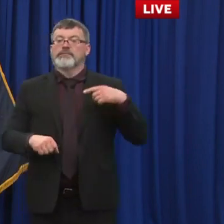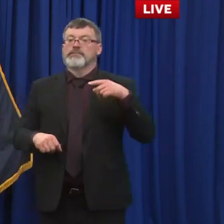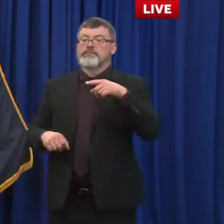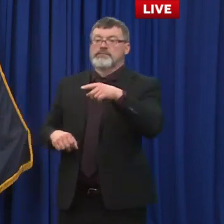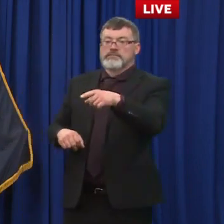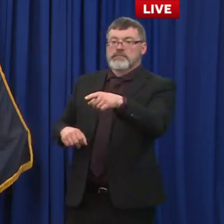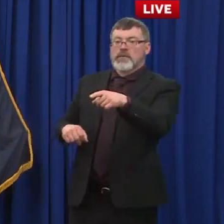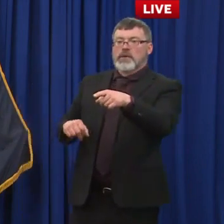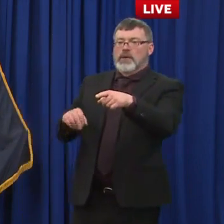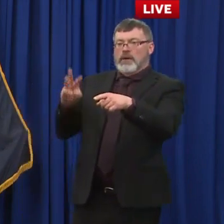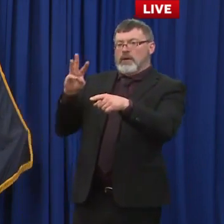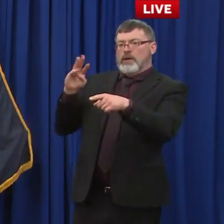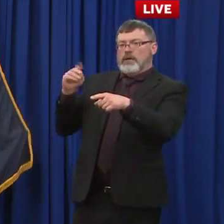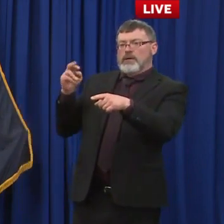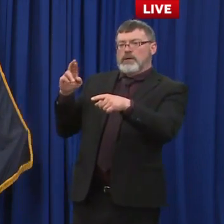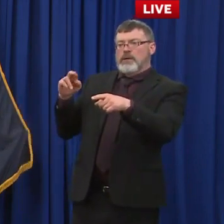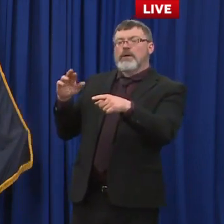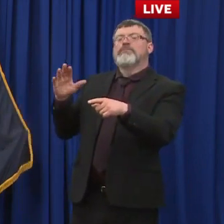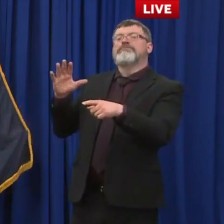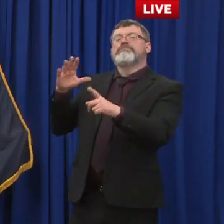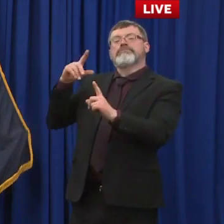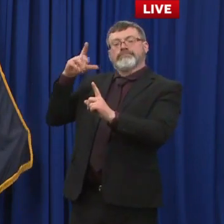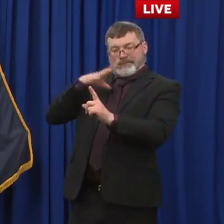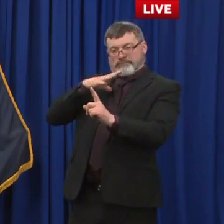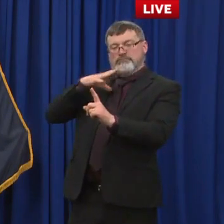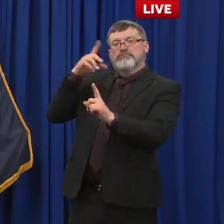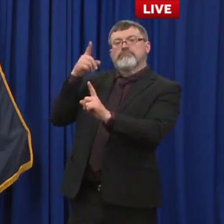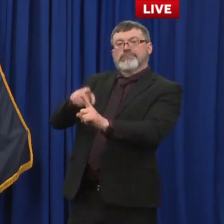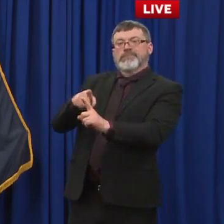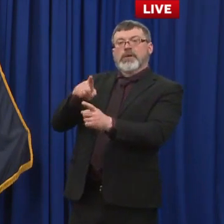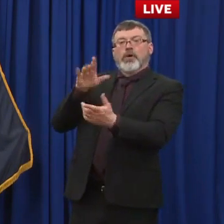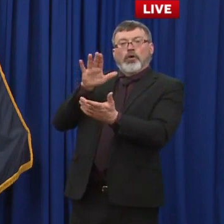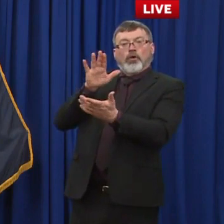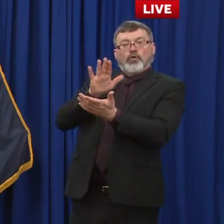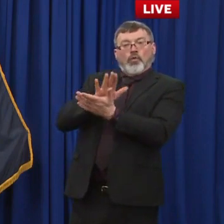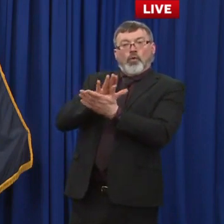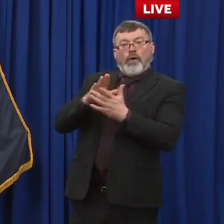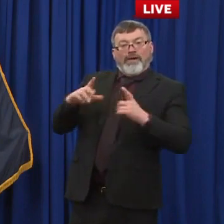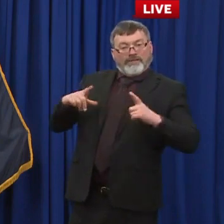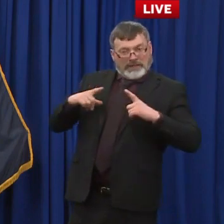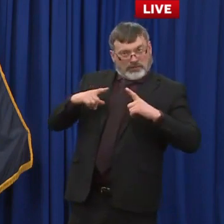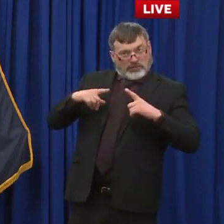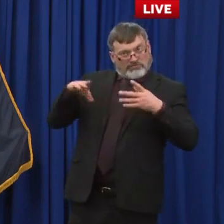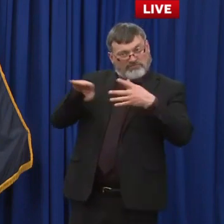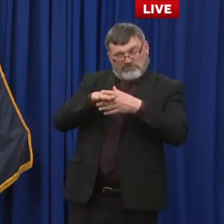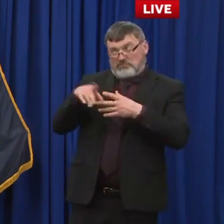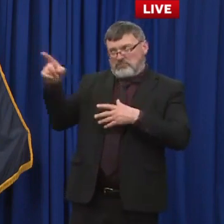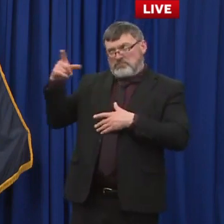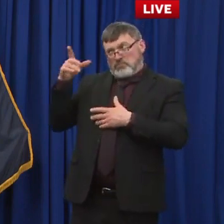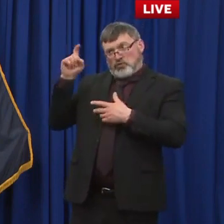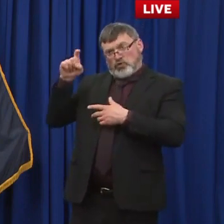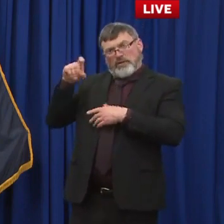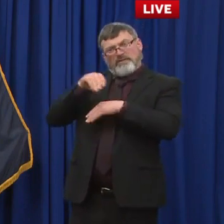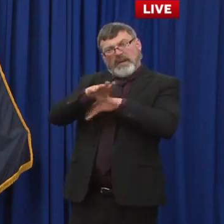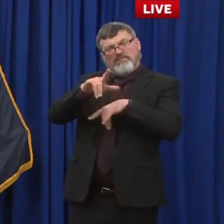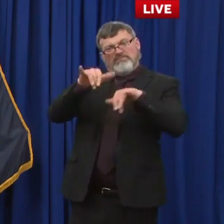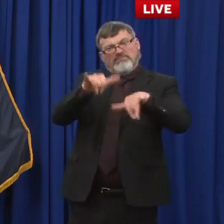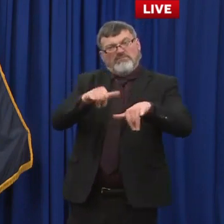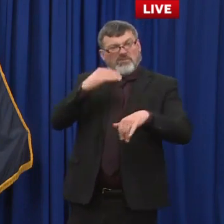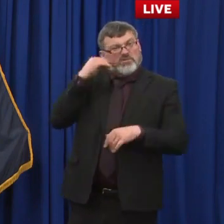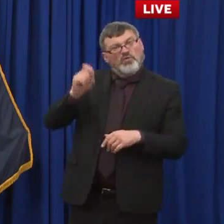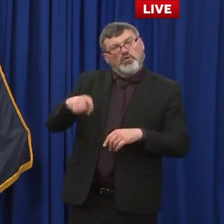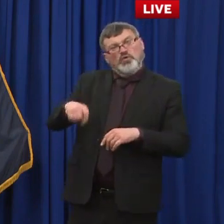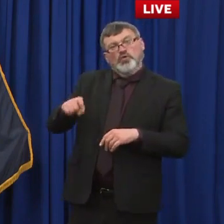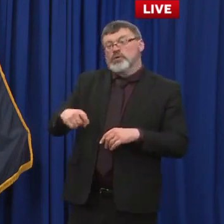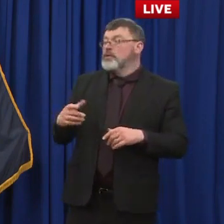know the vaccination rate is going well but do you want people to stay home and not travel or what would your advice be for my advice to folks would